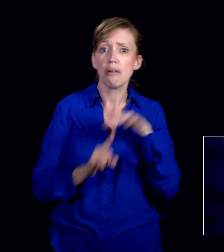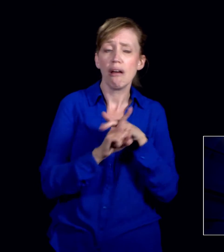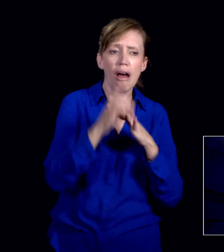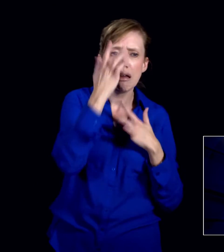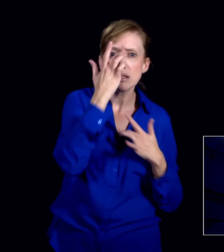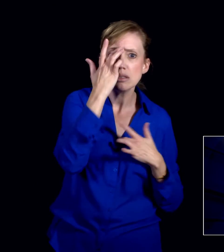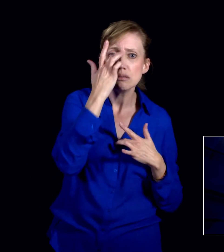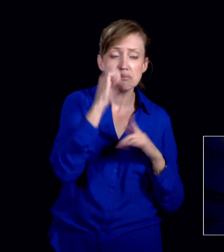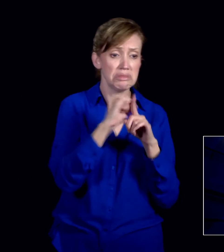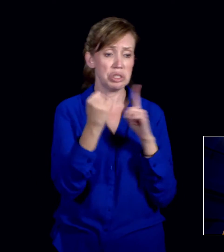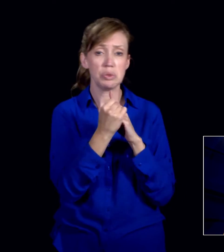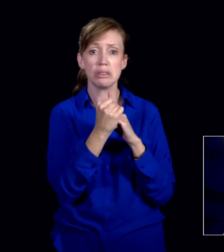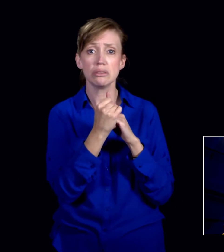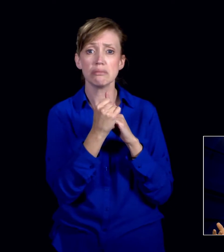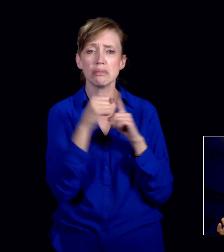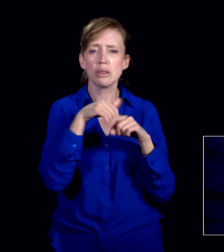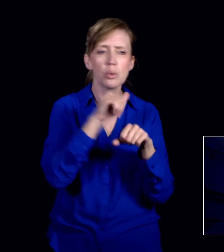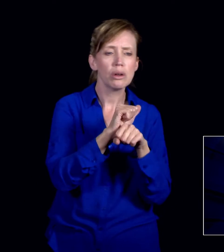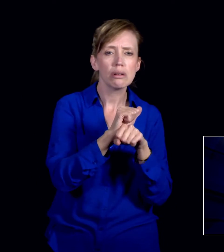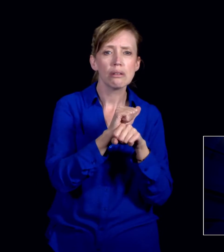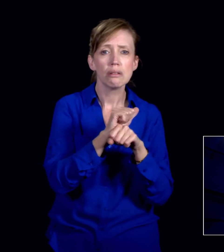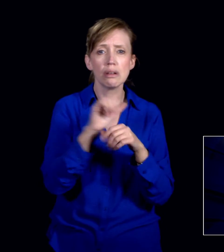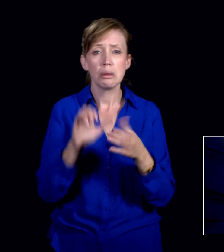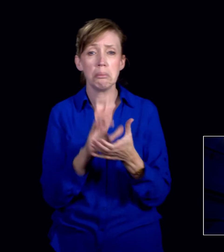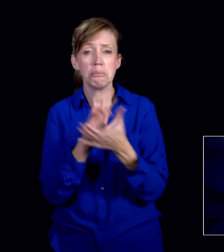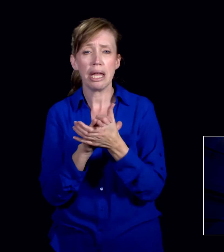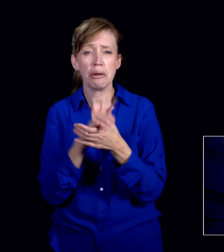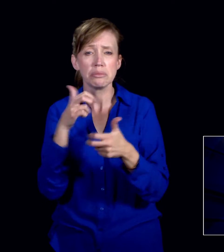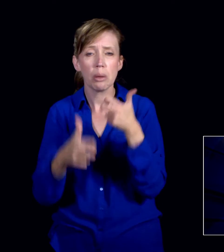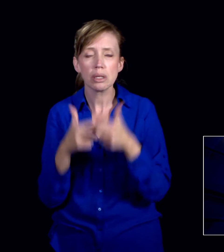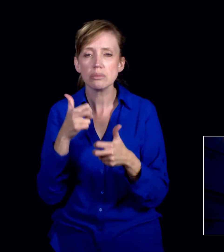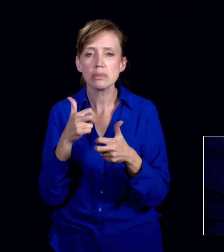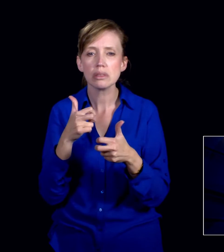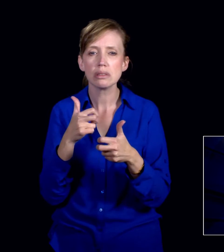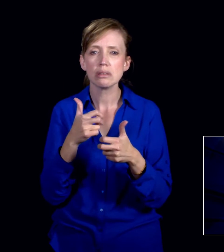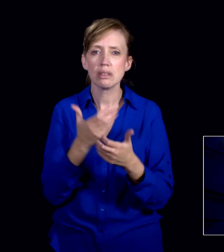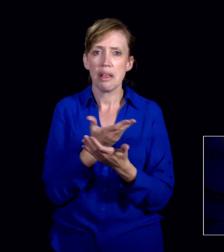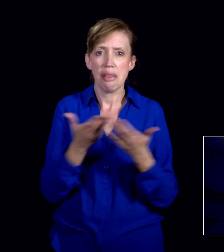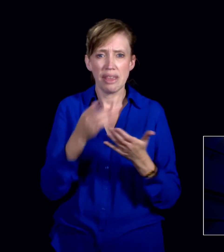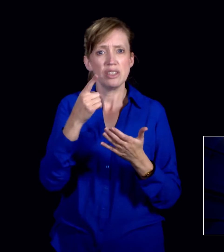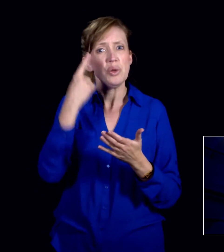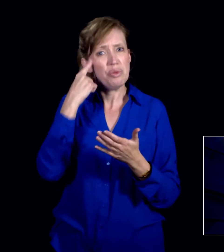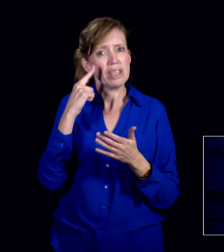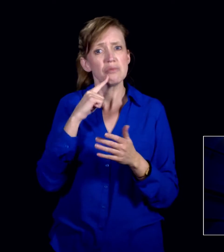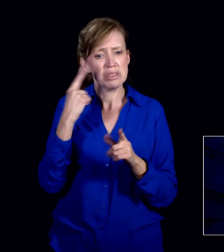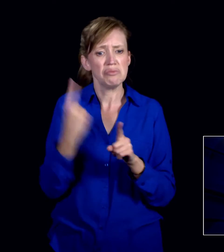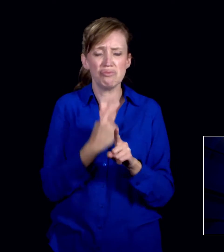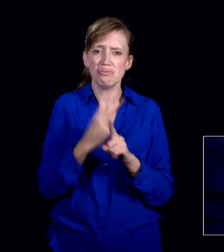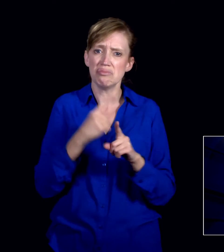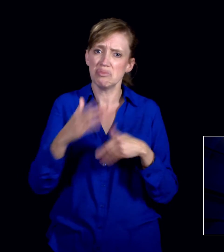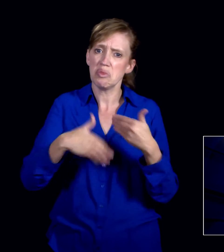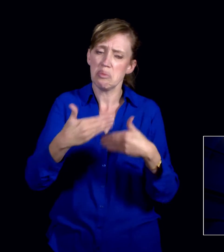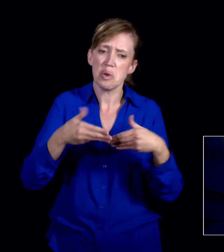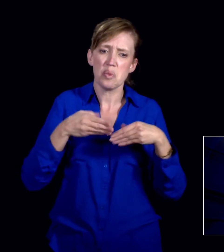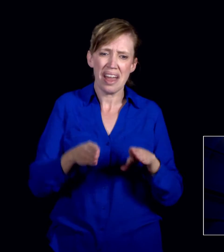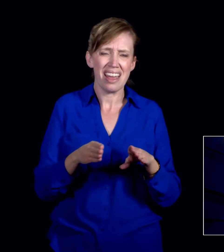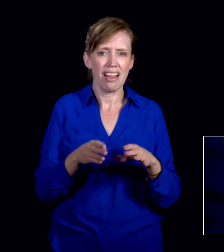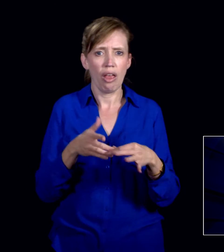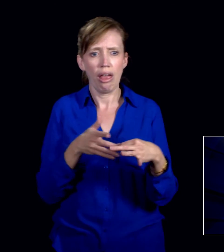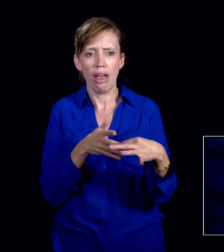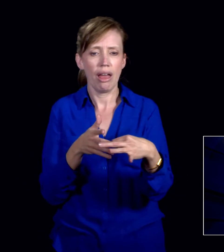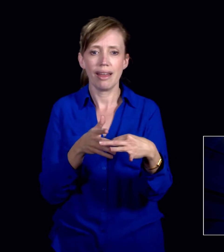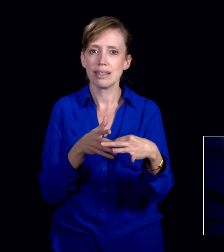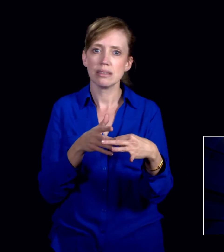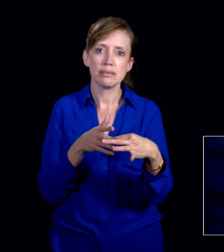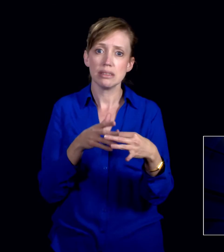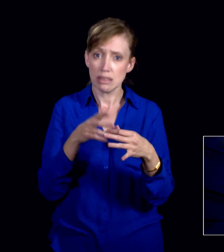An illness, a situation at work, a marriage on the skids, things that you might think just have to go the usual route, don't have to